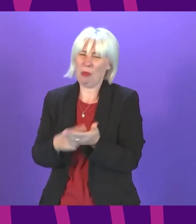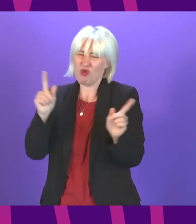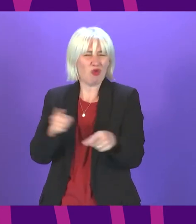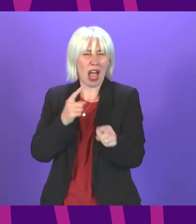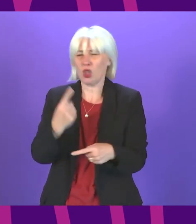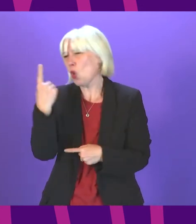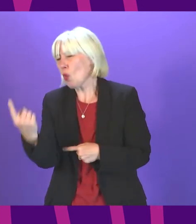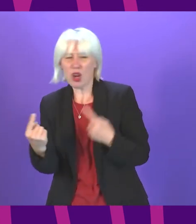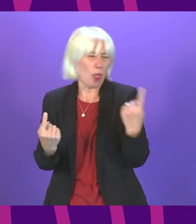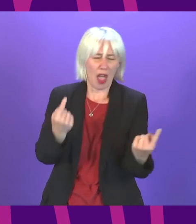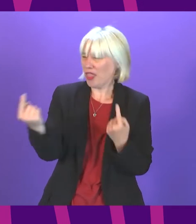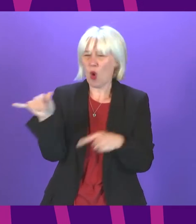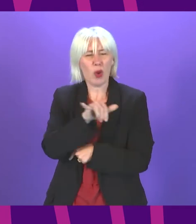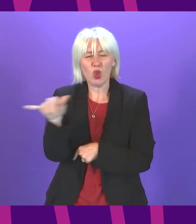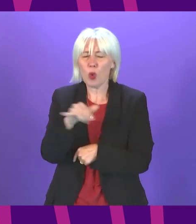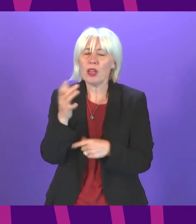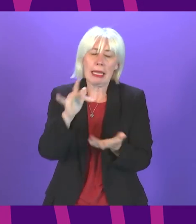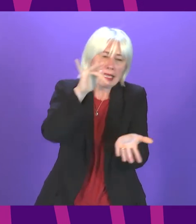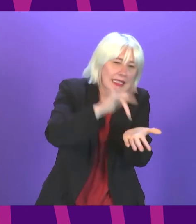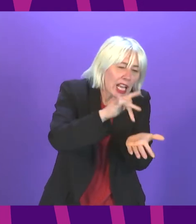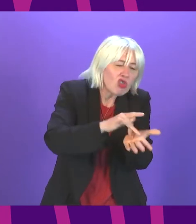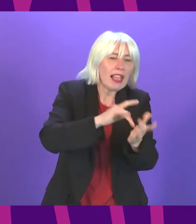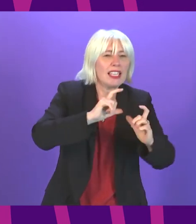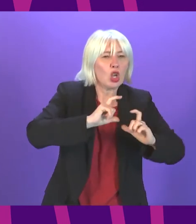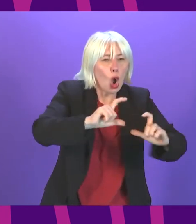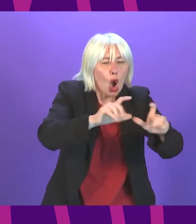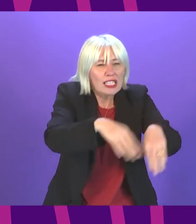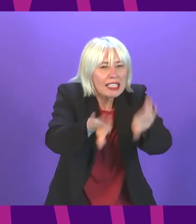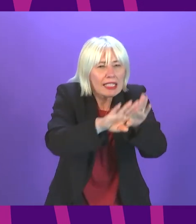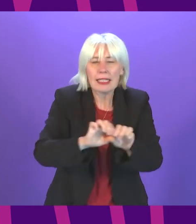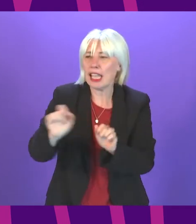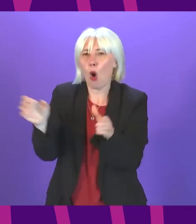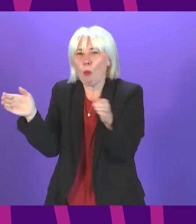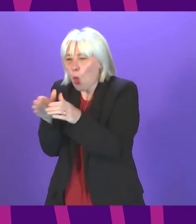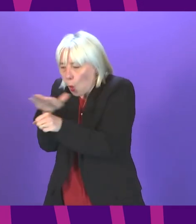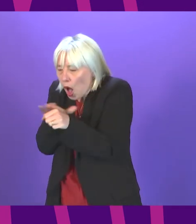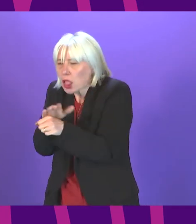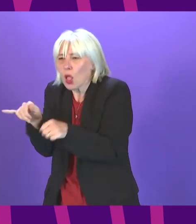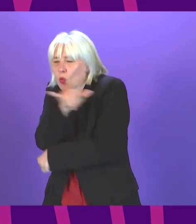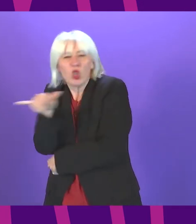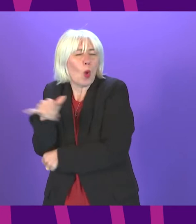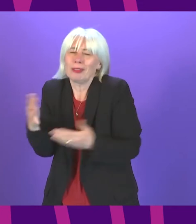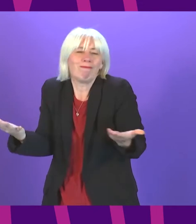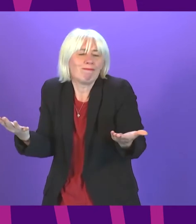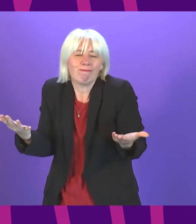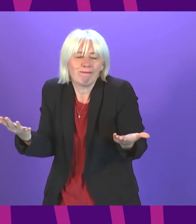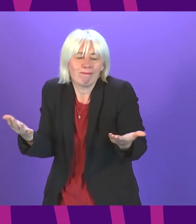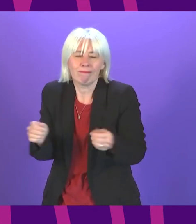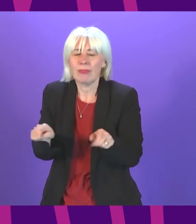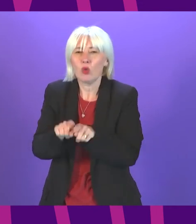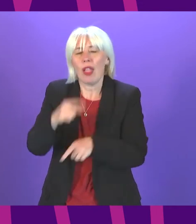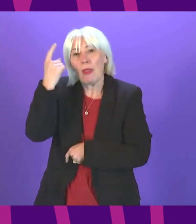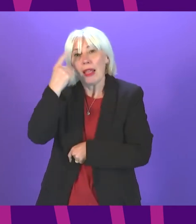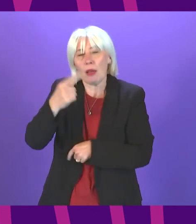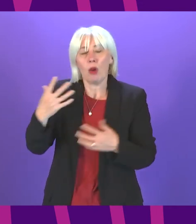prioritize one of these more centralization and consistency or more localization we're also going to take seriously consider the